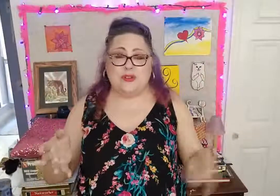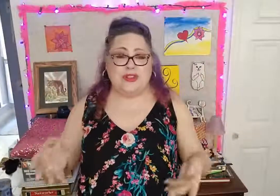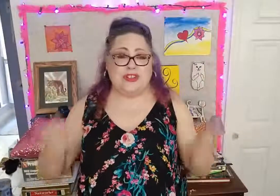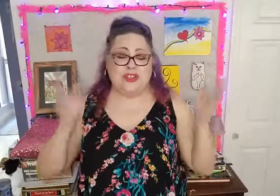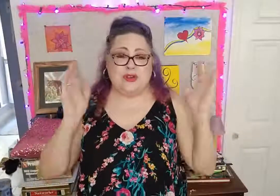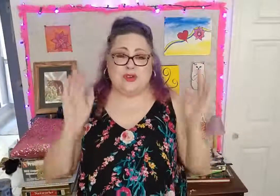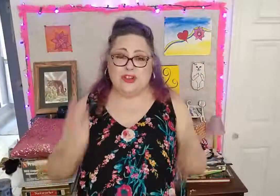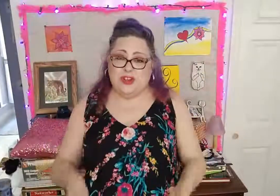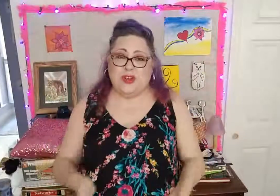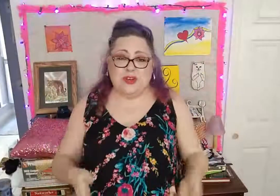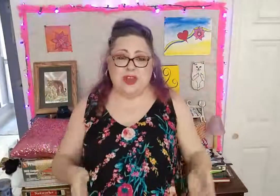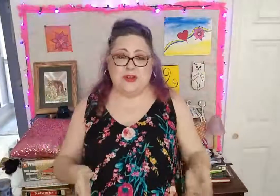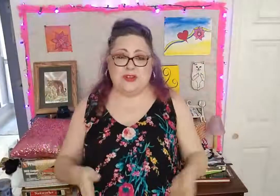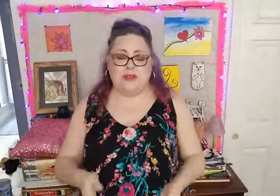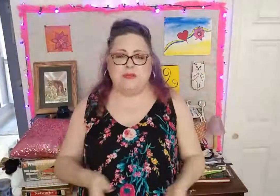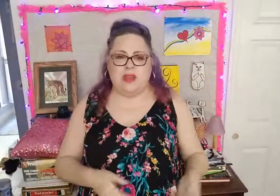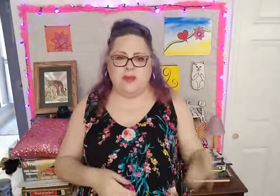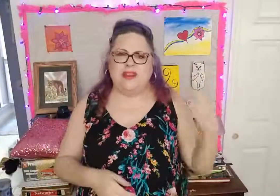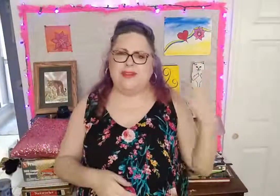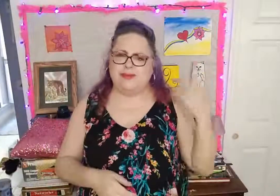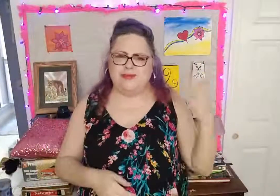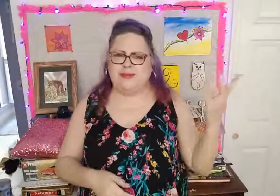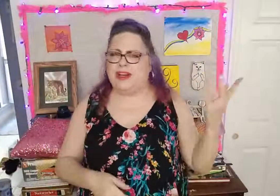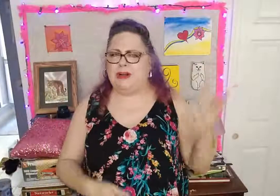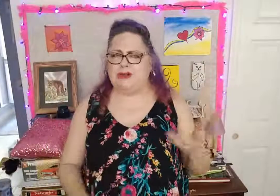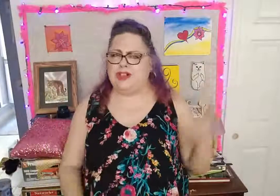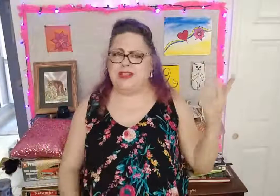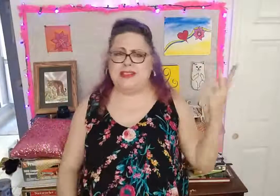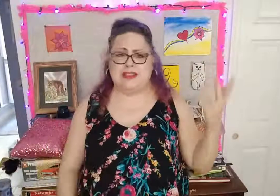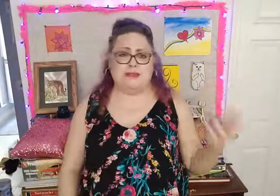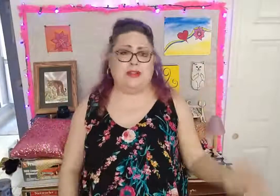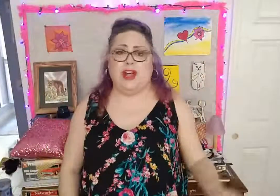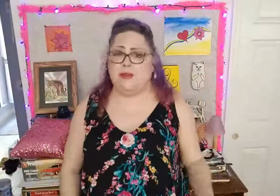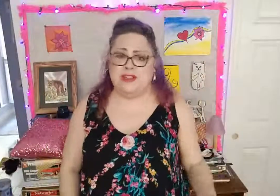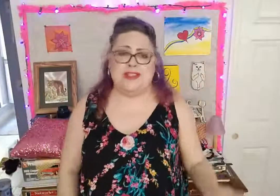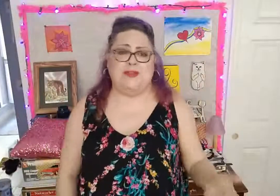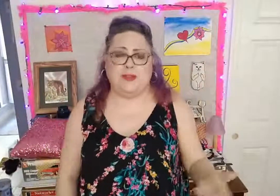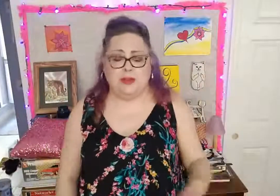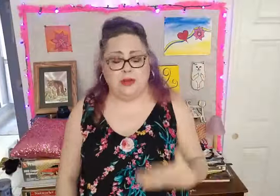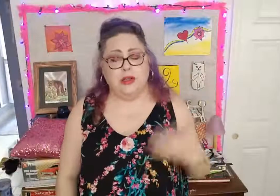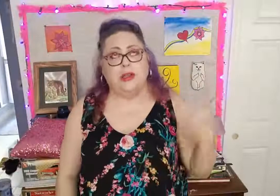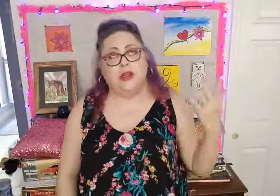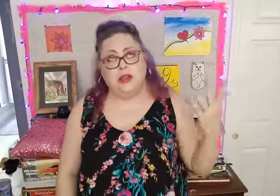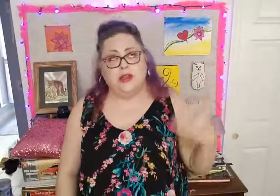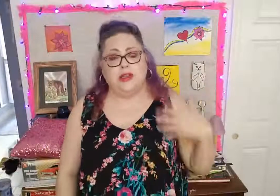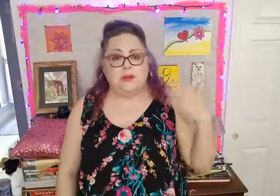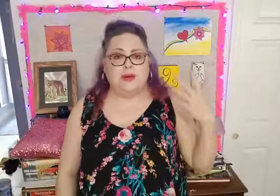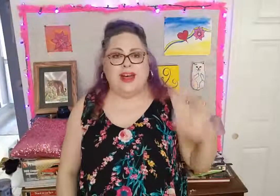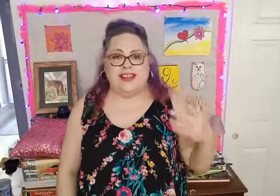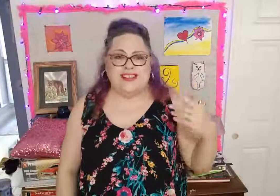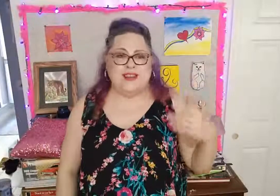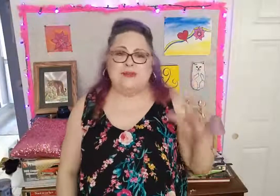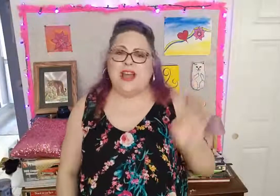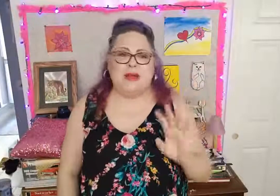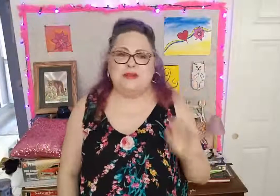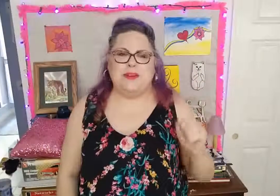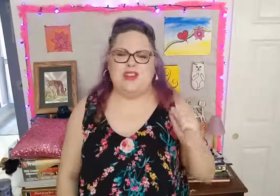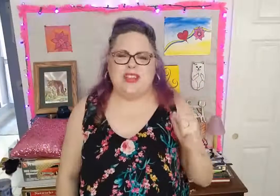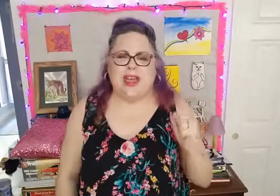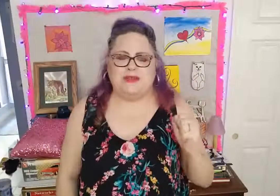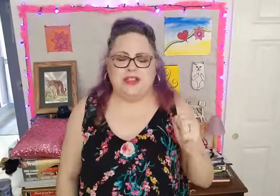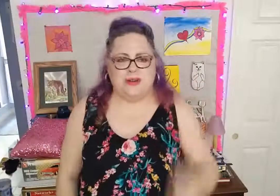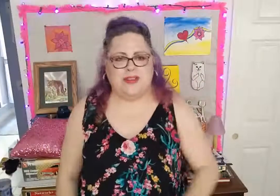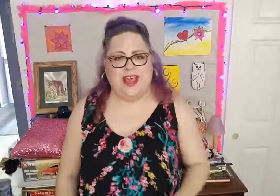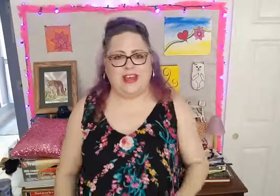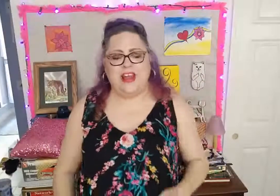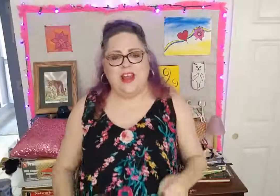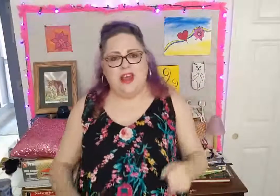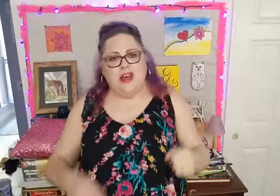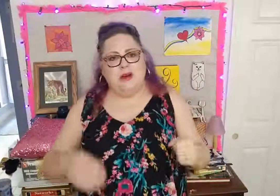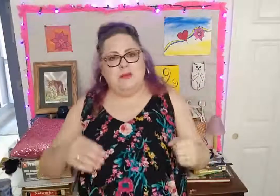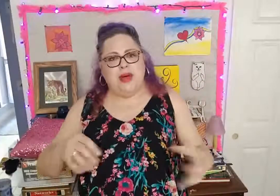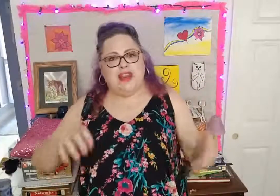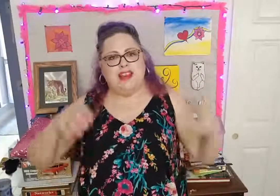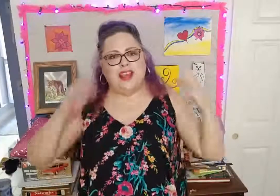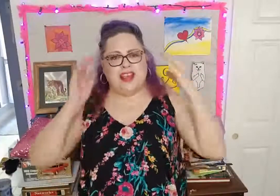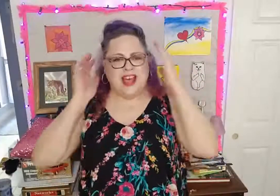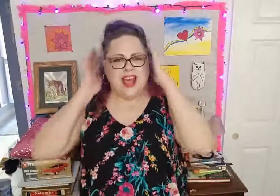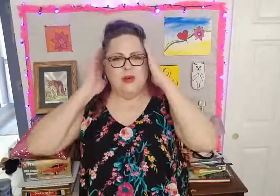Chewy's too. Who knows? Maybe, you know, cheese doesn't belong with seafood, but sometimes we just have to do that. But I